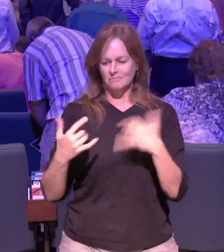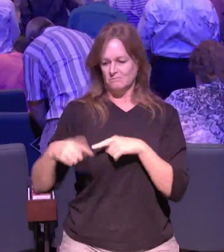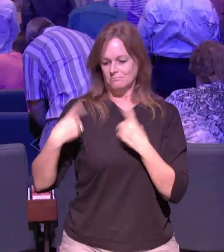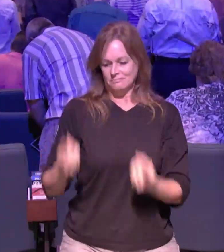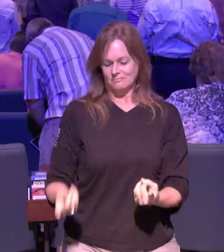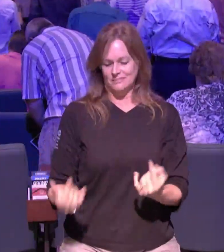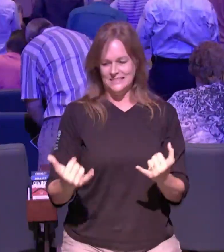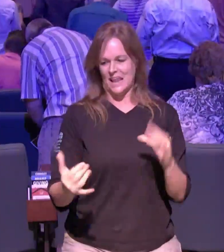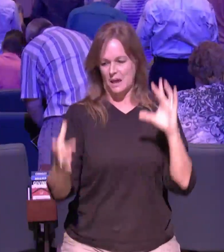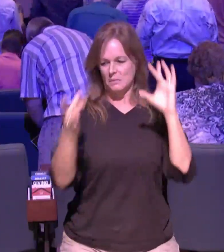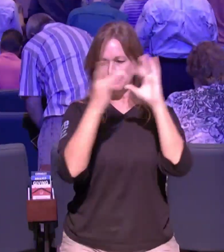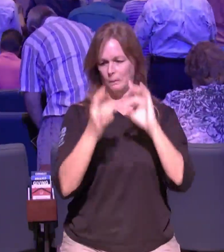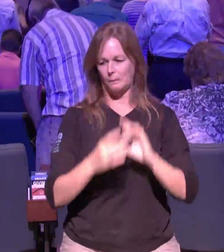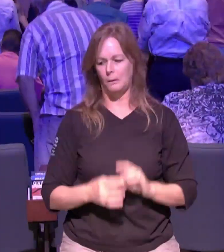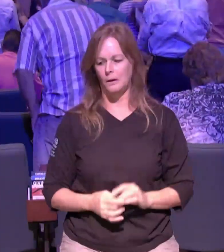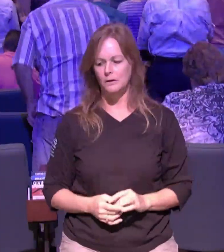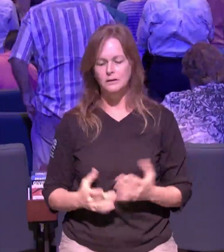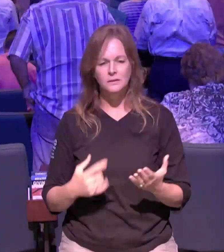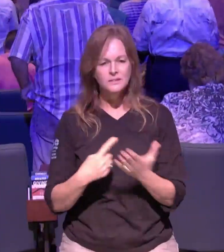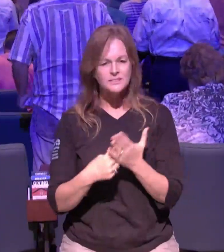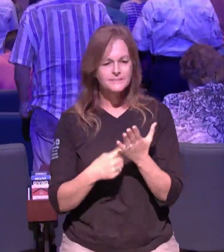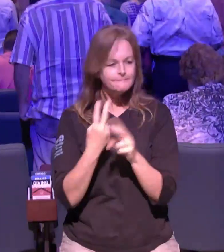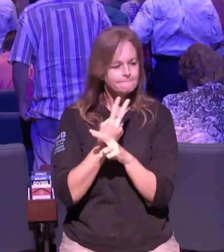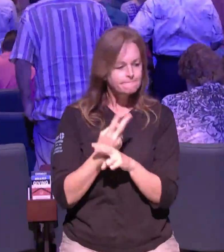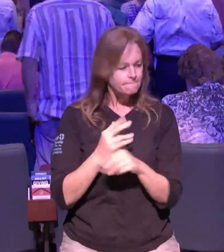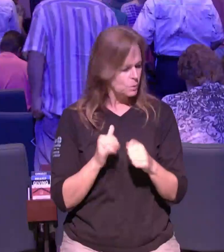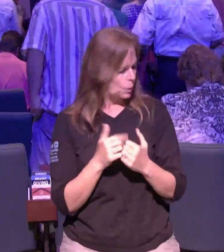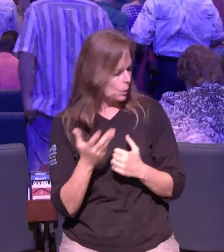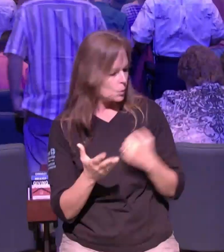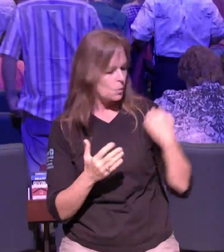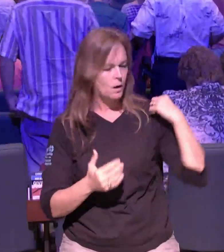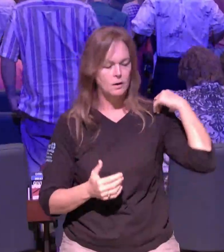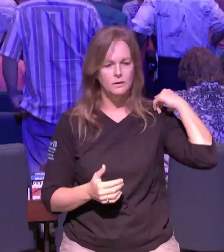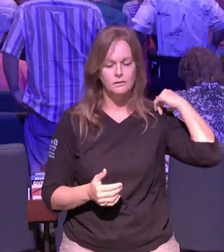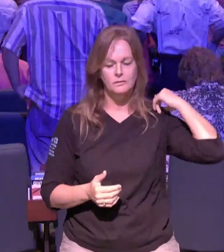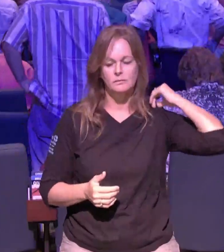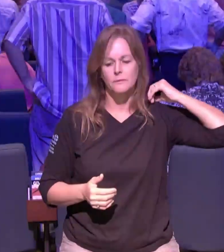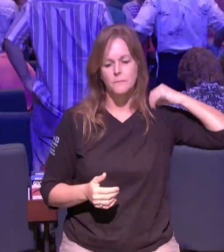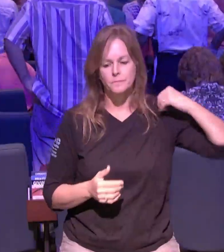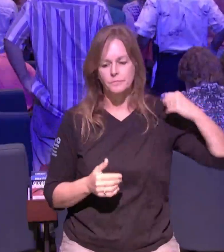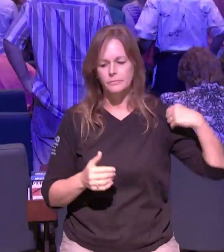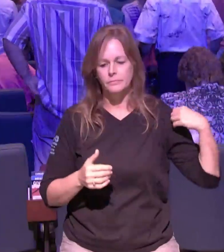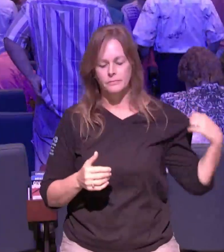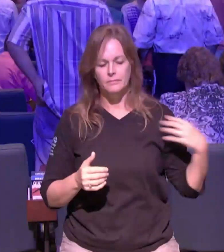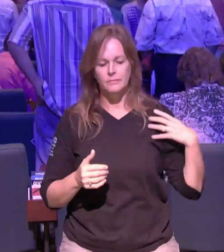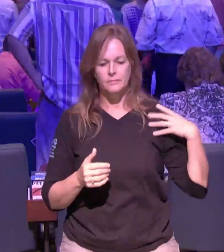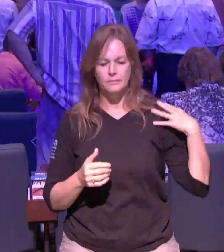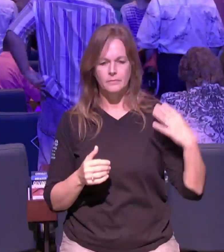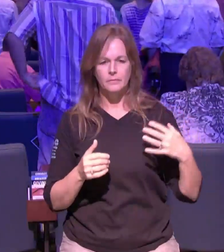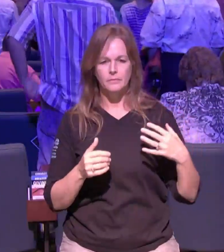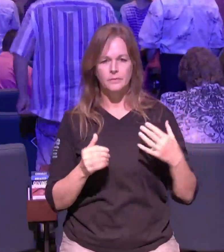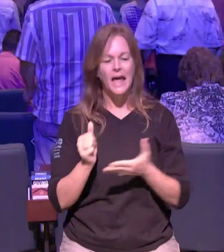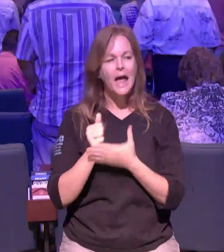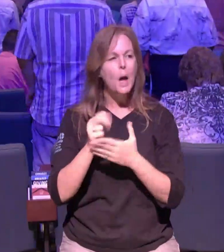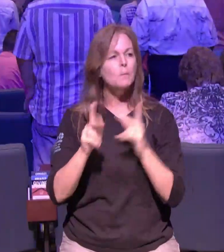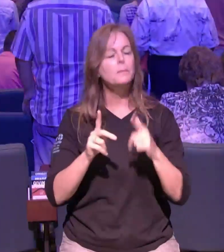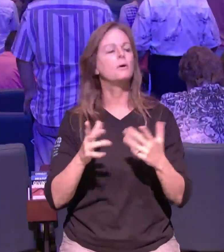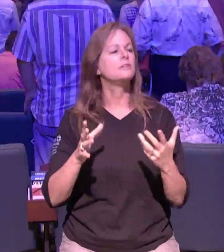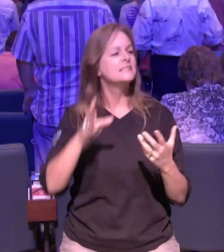discover who they've been created to be it's about helping people walk in the newness of life that god has for them it's about having a